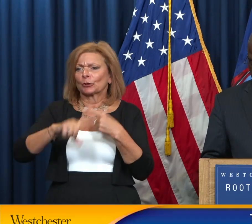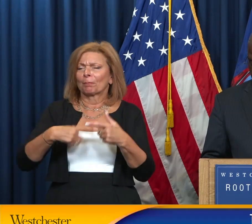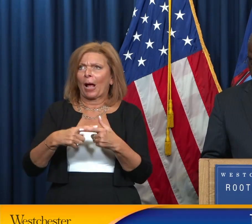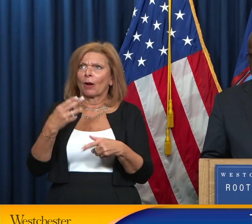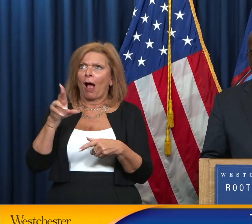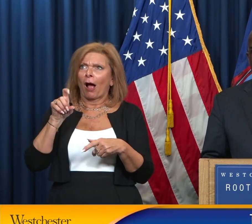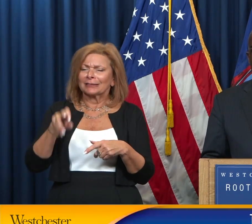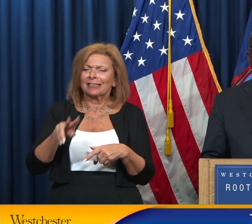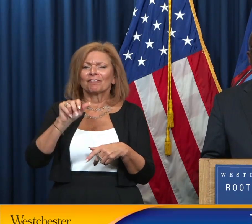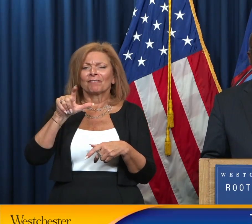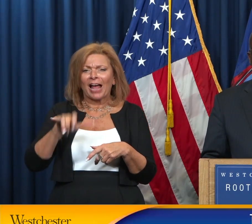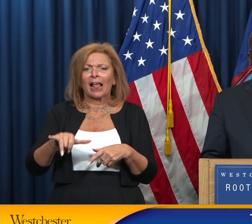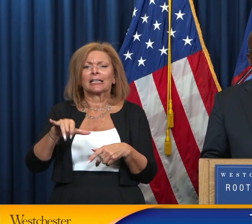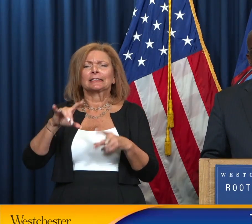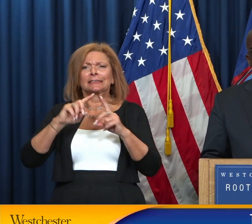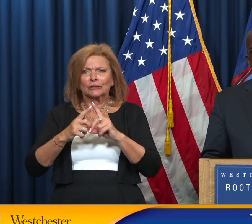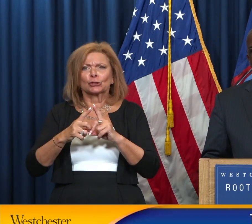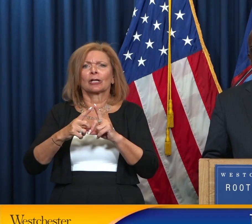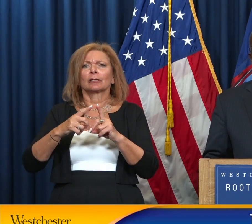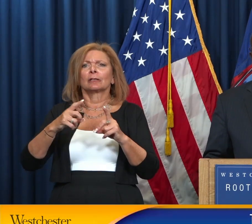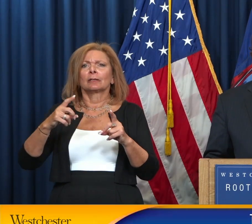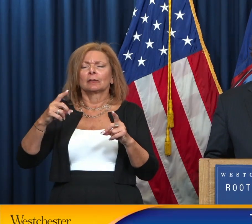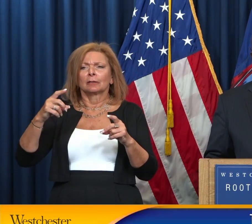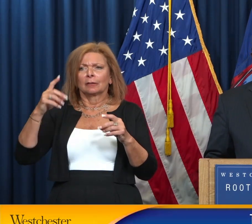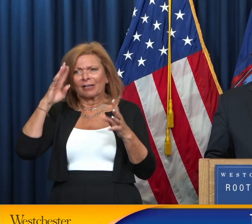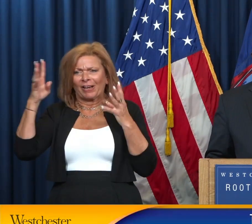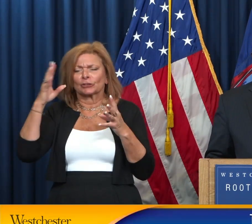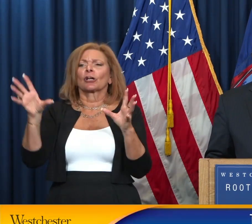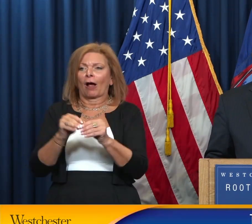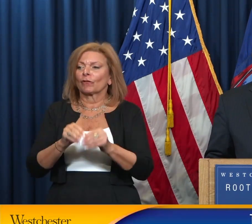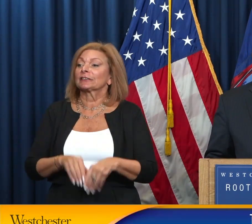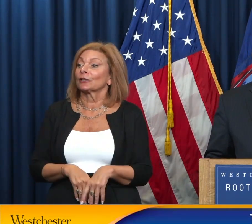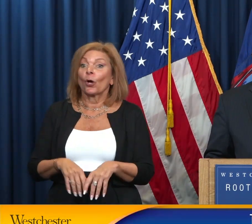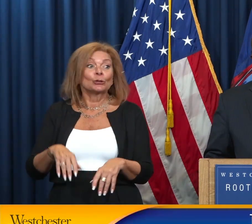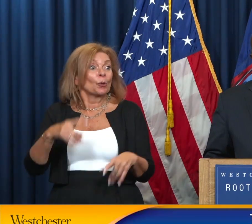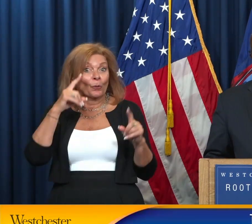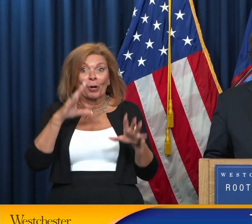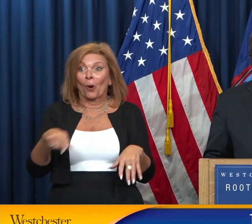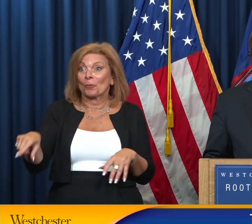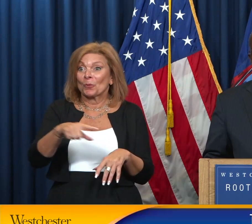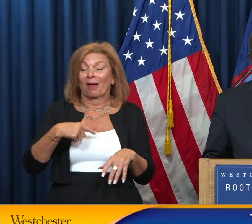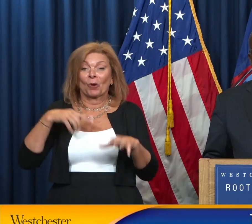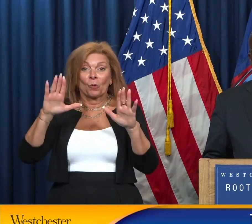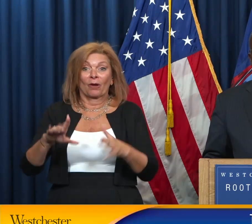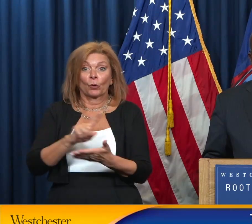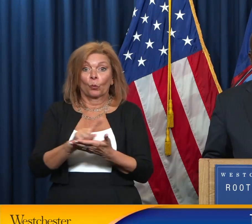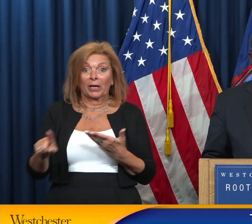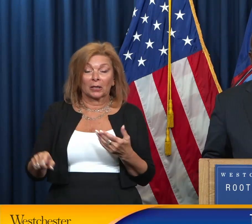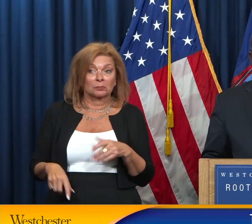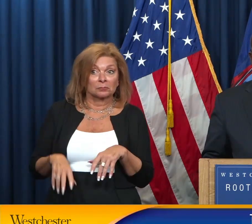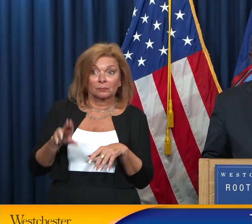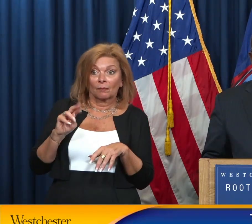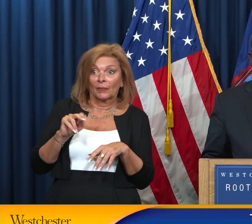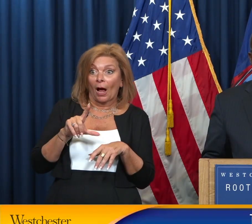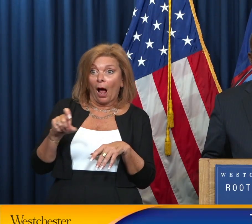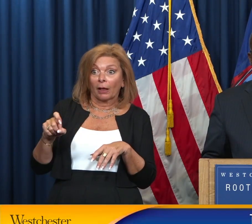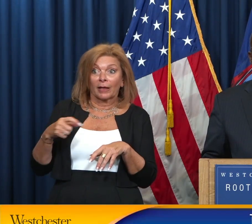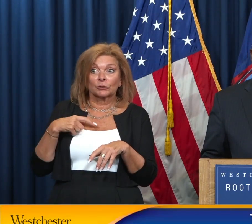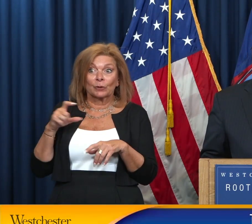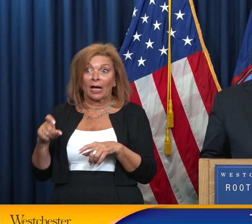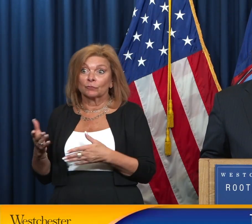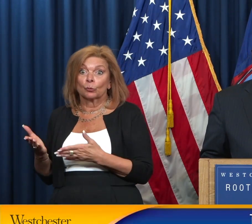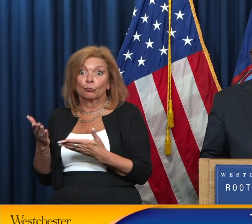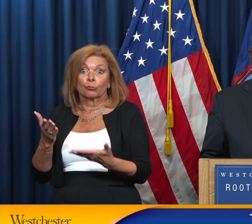Innovation Conference. With that, we hope everyone has a wonderful week. Unless there's a reason for us to come and bring you some